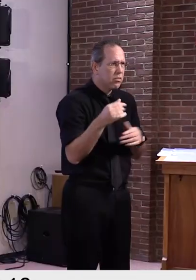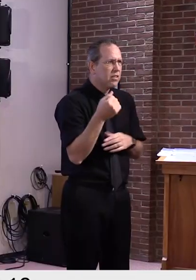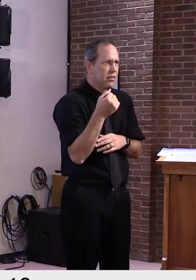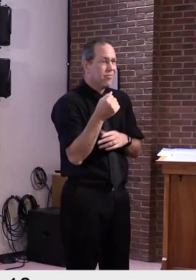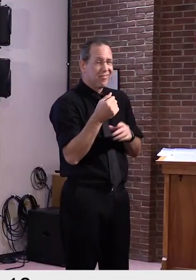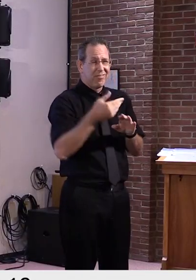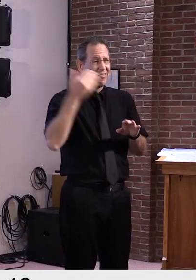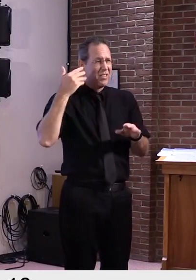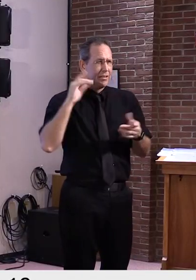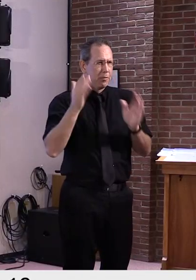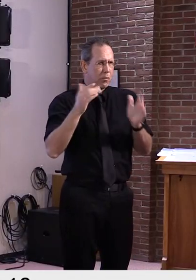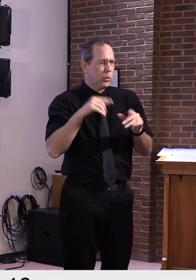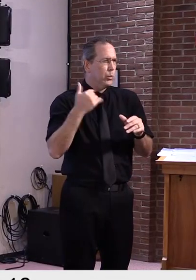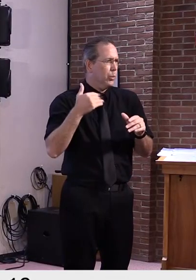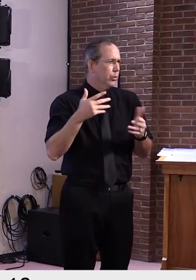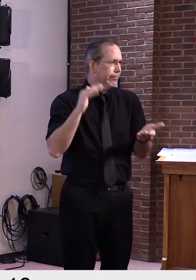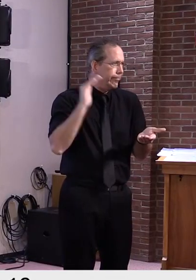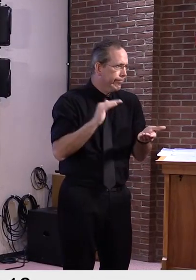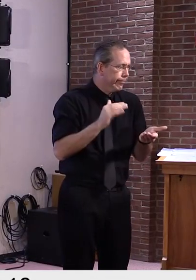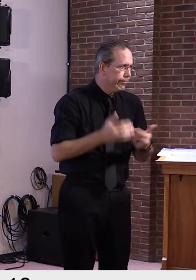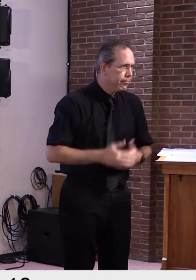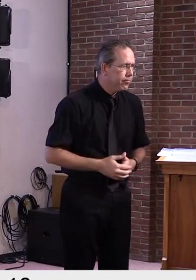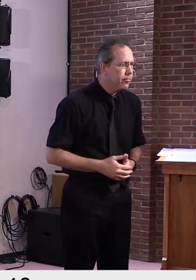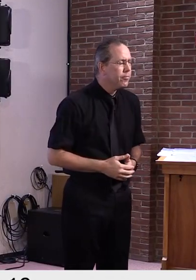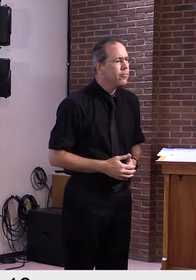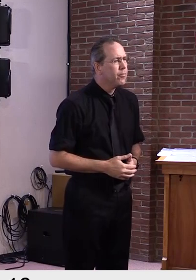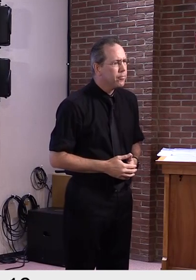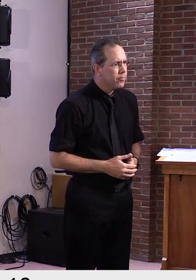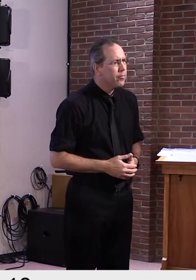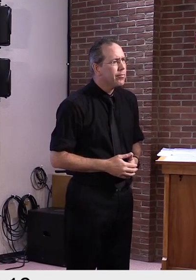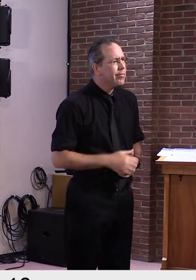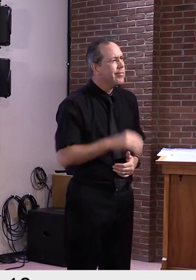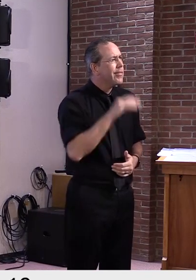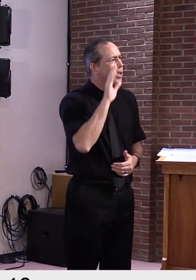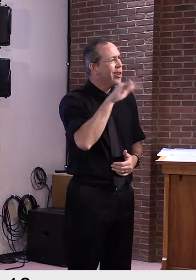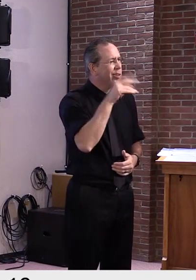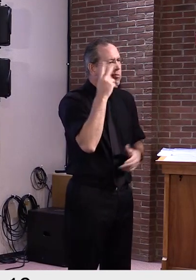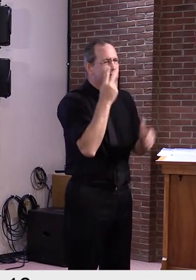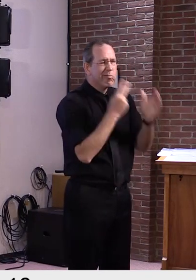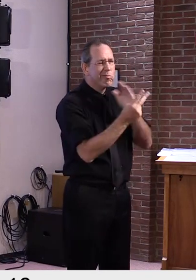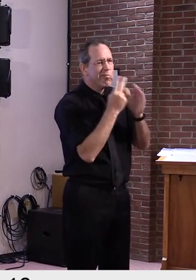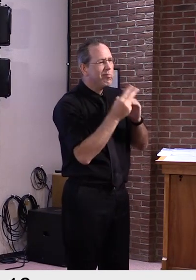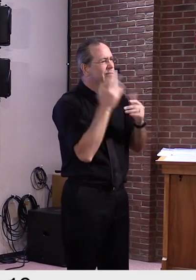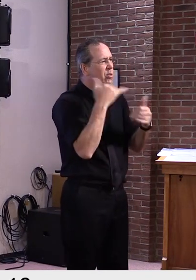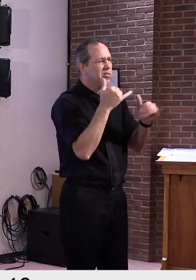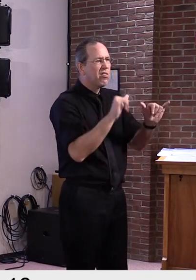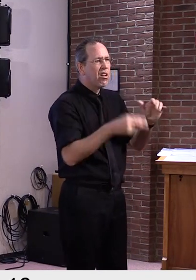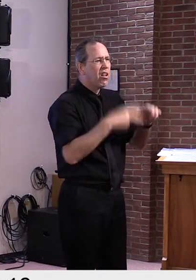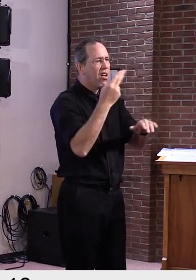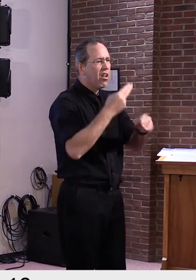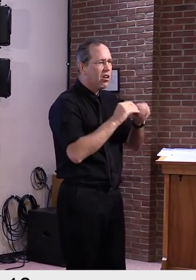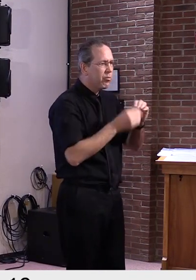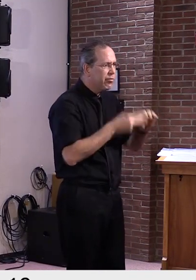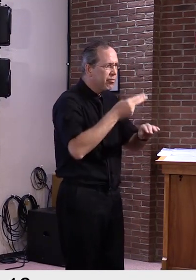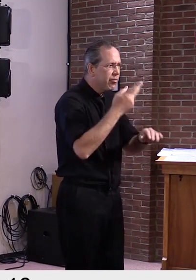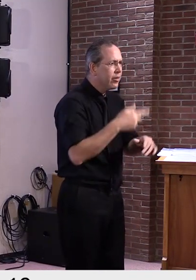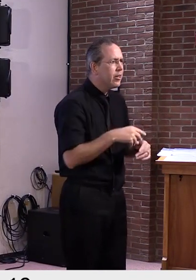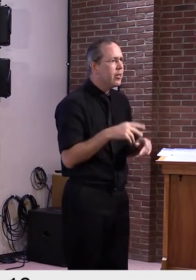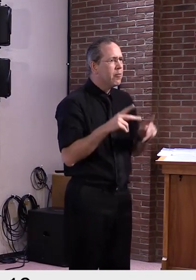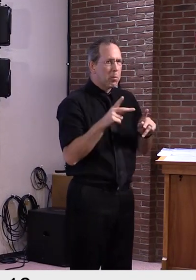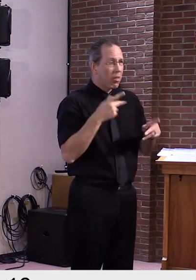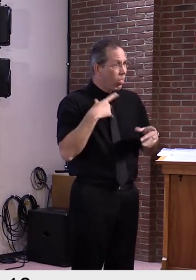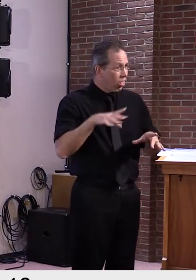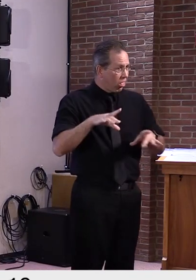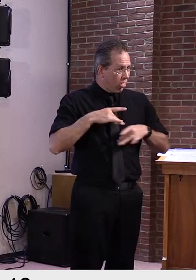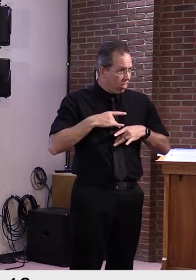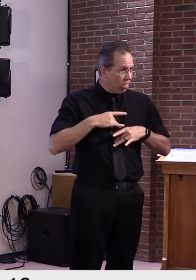Again, as we mentioned, we're likely to see these numbers stay high and steady, as death is unfortunately a lagging indicator, and we see our cases